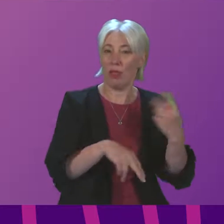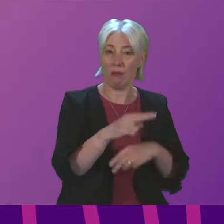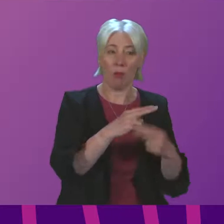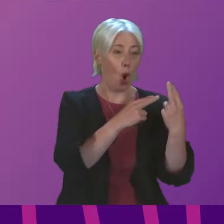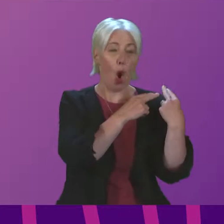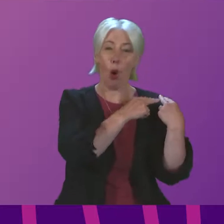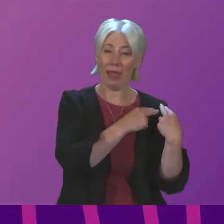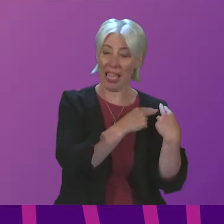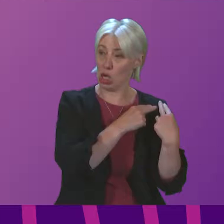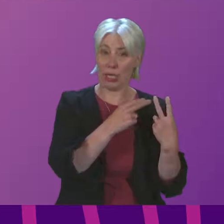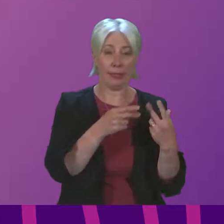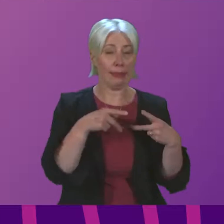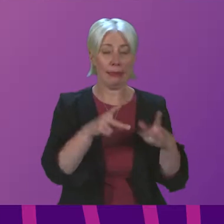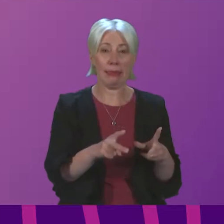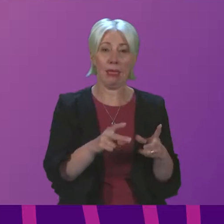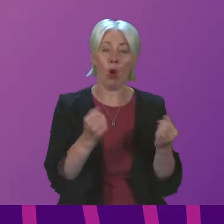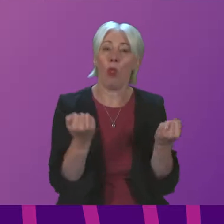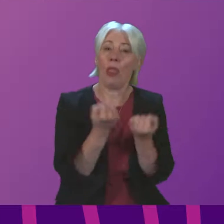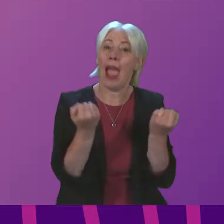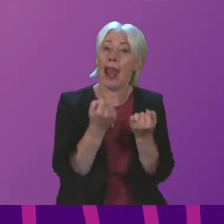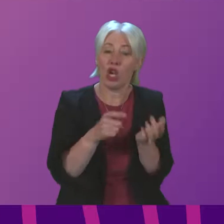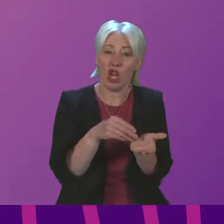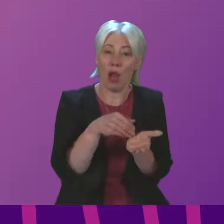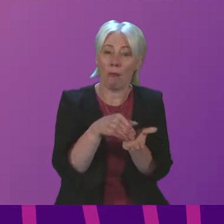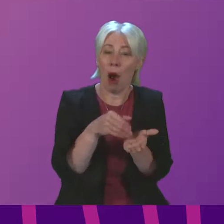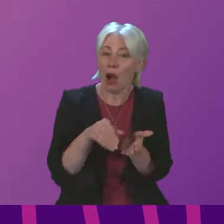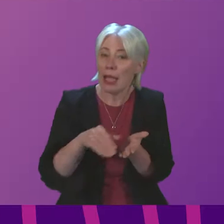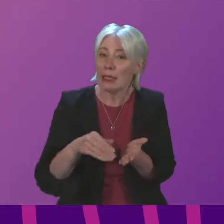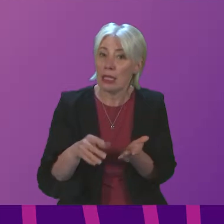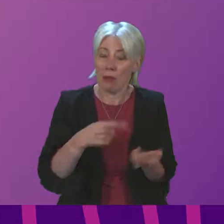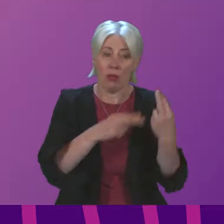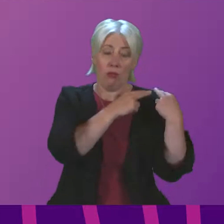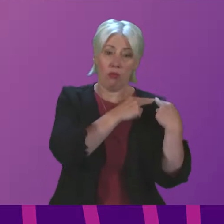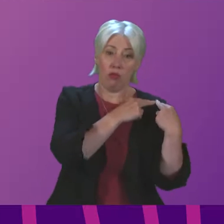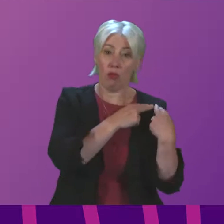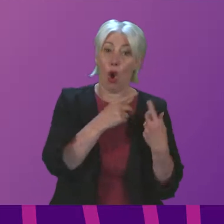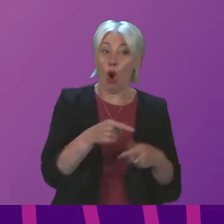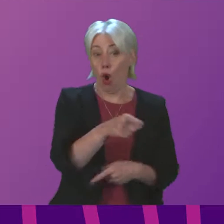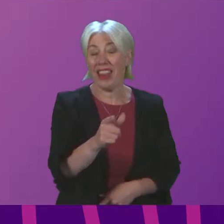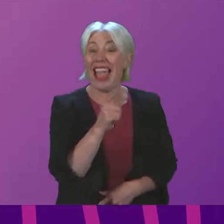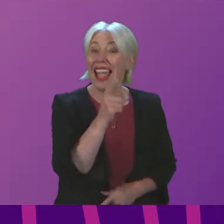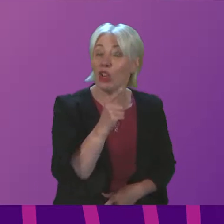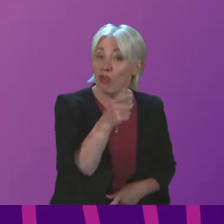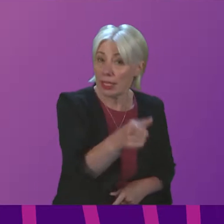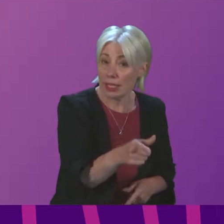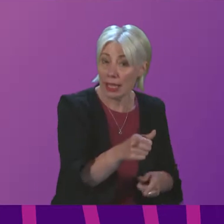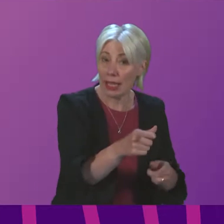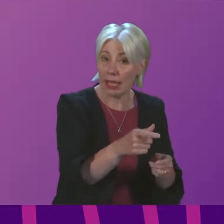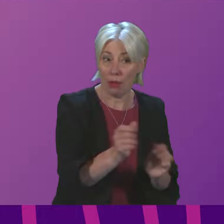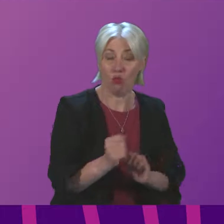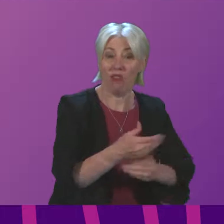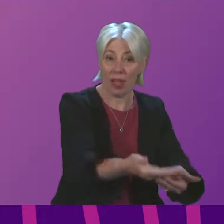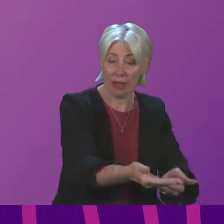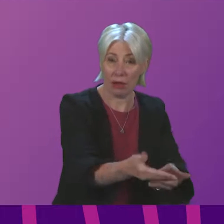system within the energy market, which places a greater level of obligations on the electricity side of the market, which as a